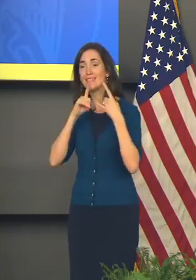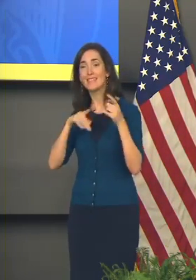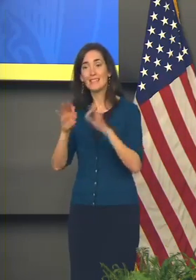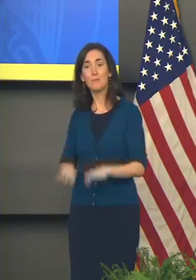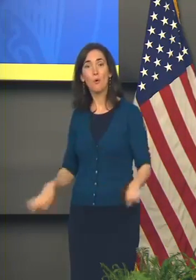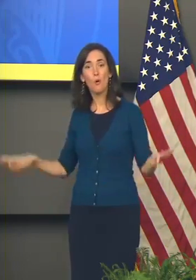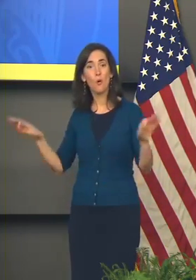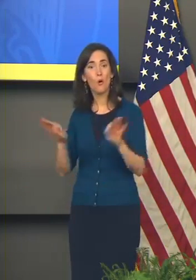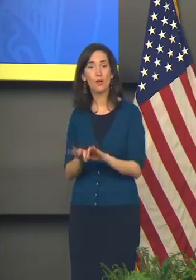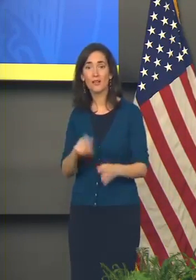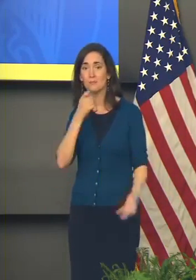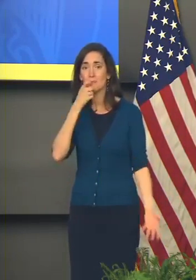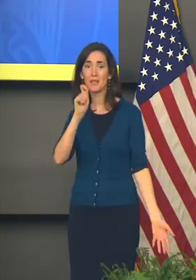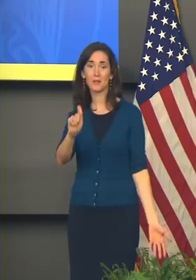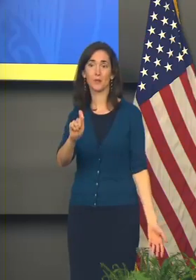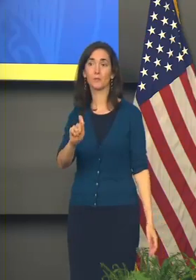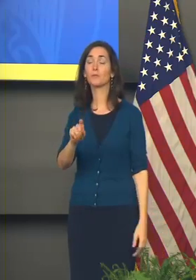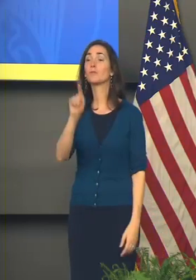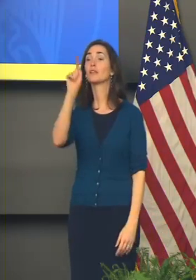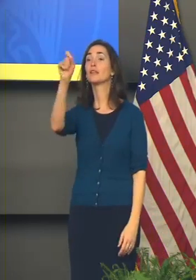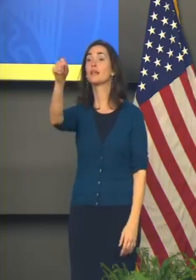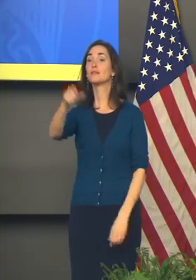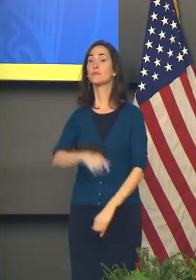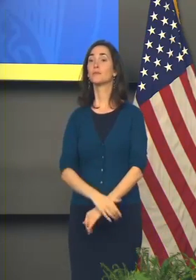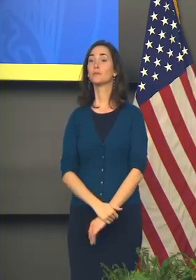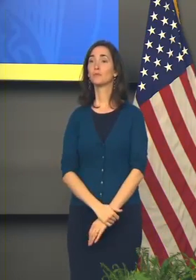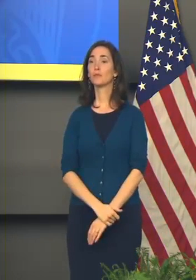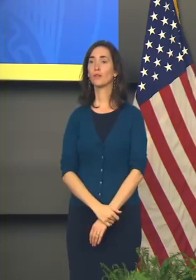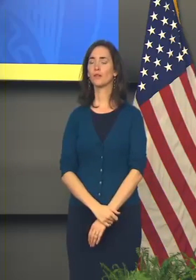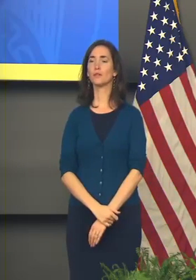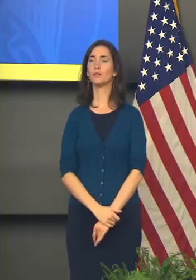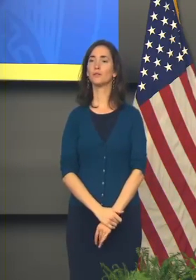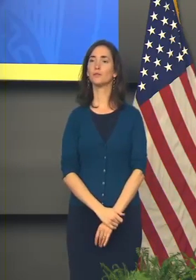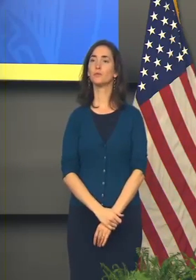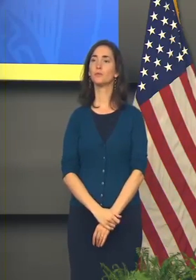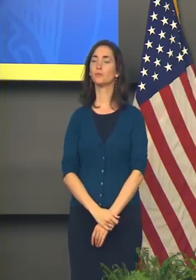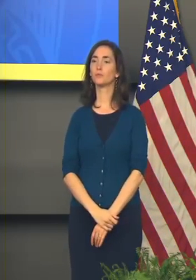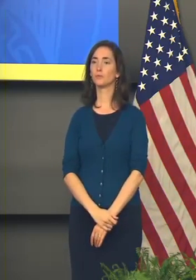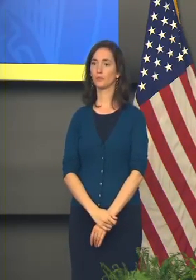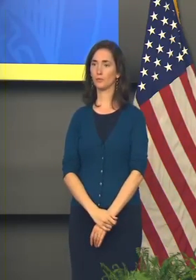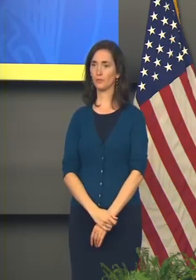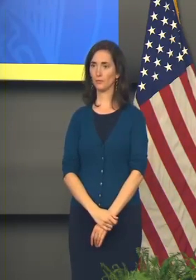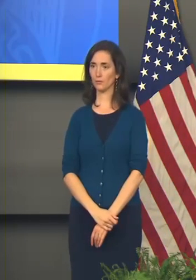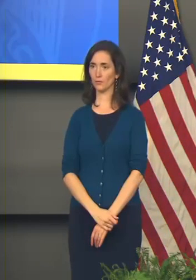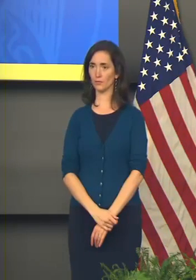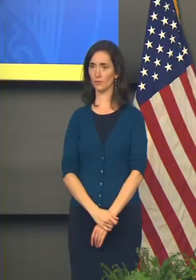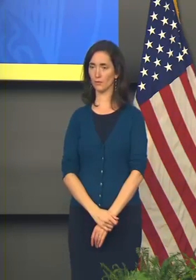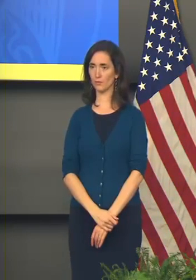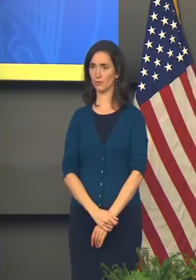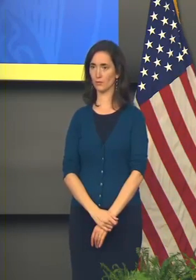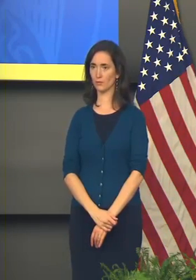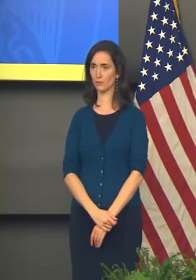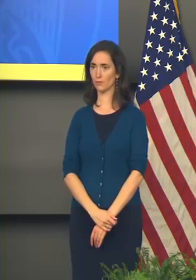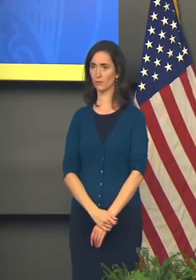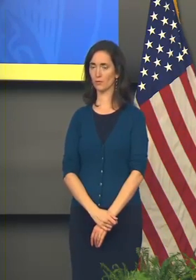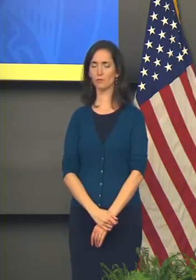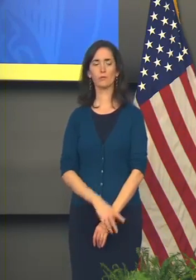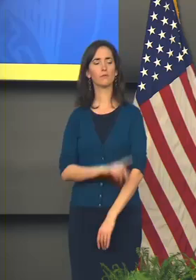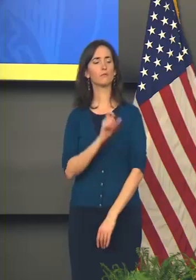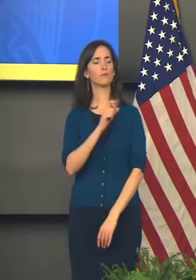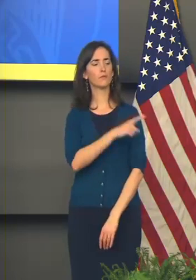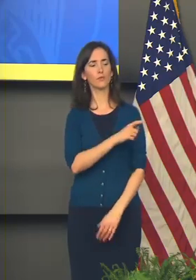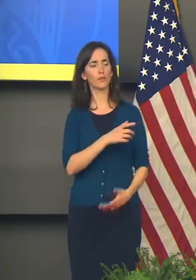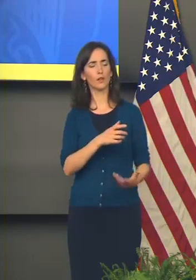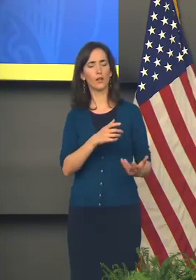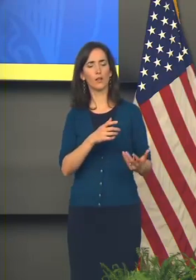your mask. Yes, ma'am. Governor, what is it going to take for you to get to the point of, OK, we have to put this mask mandate